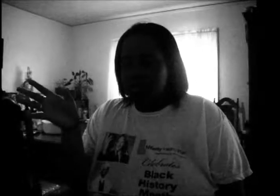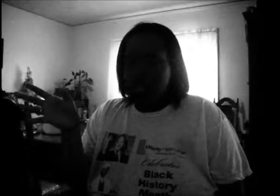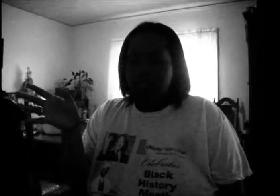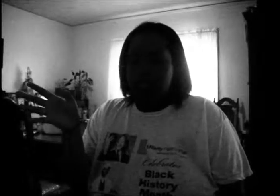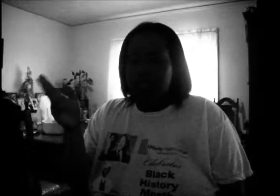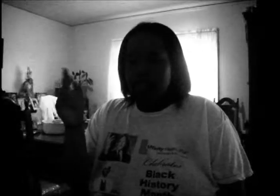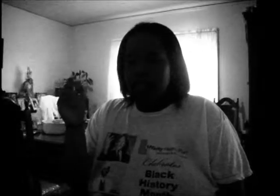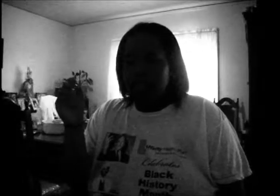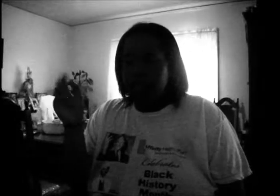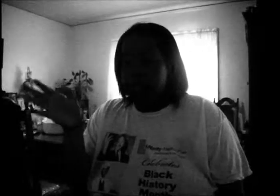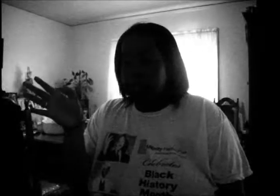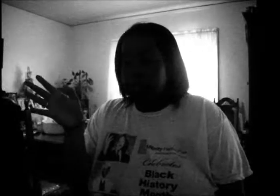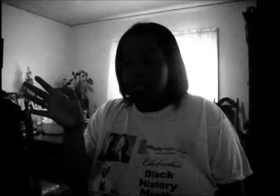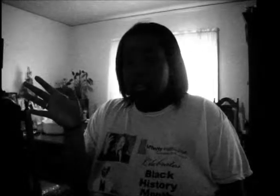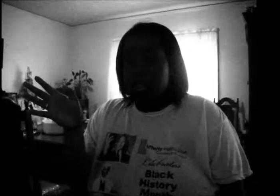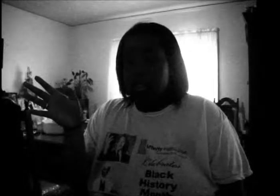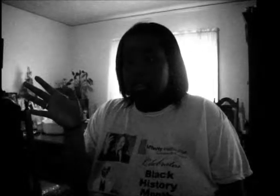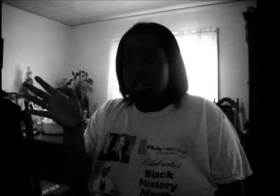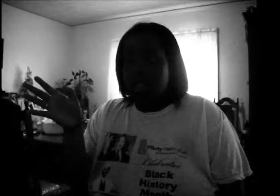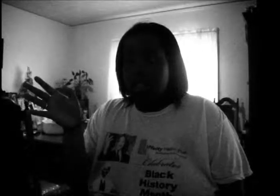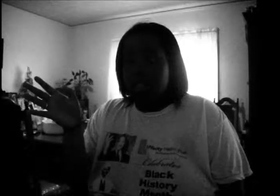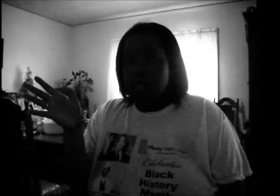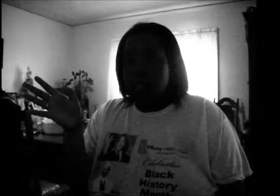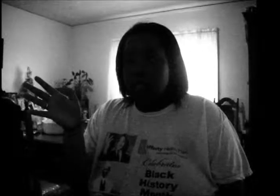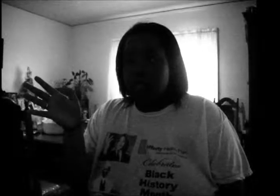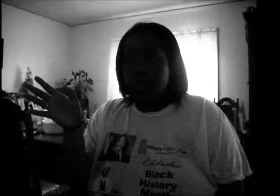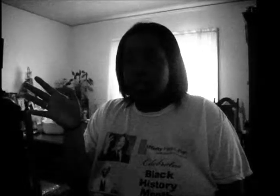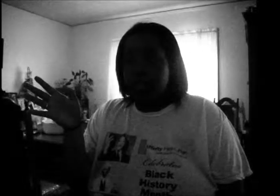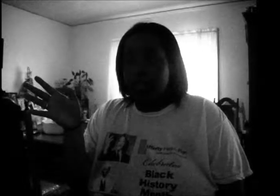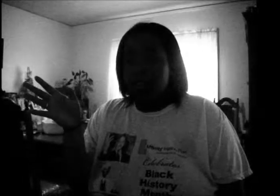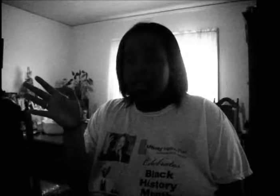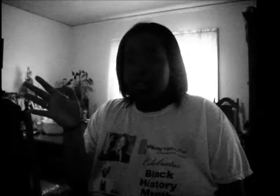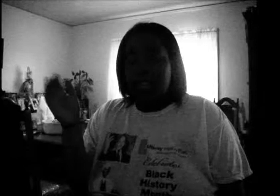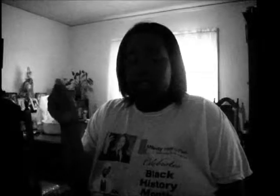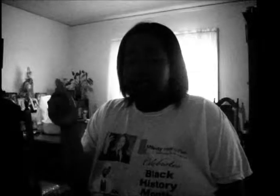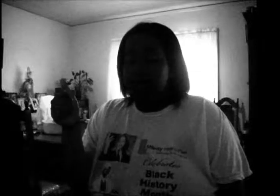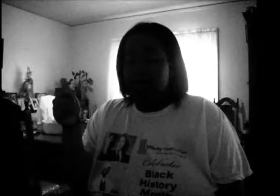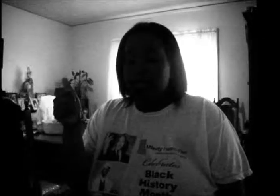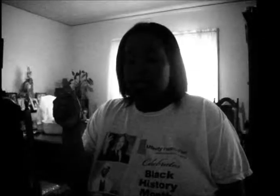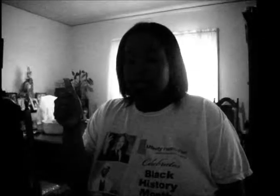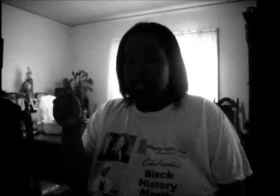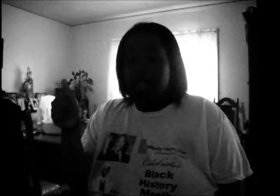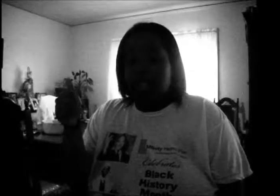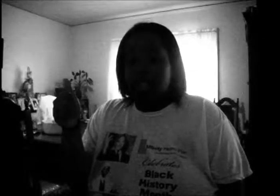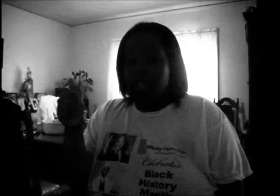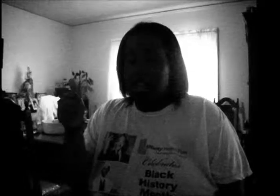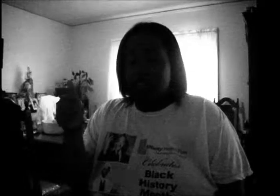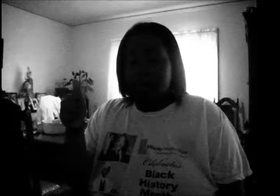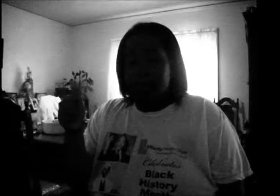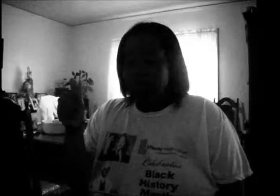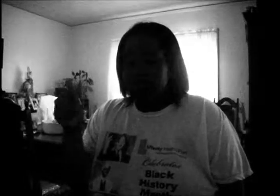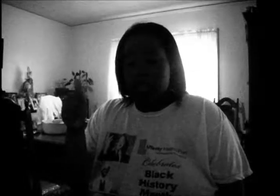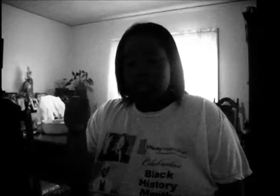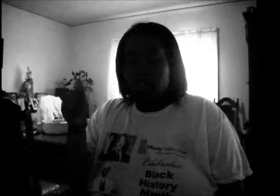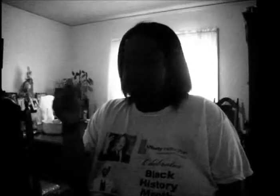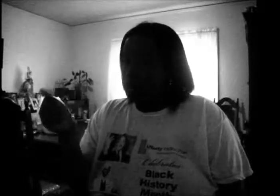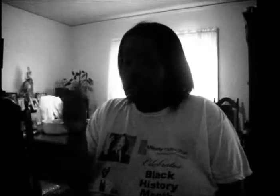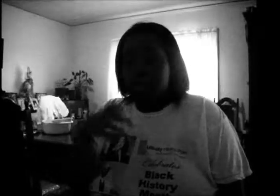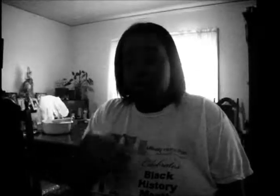About the song, the video was like, very strictly. Hey, shout out to y'all strippers. Do